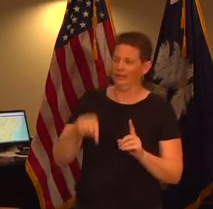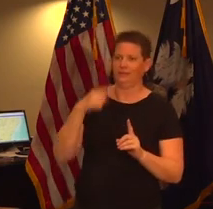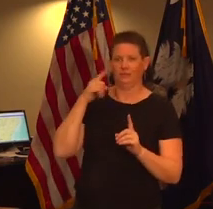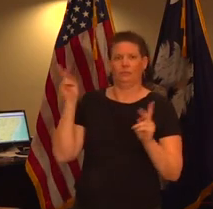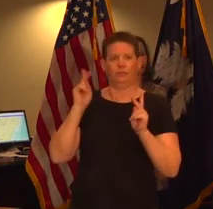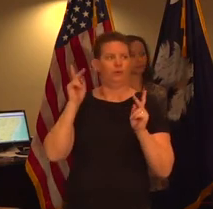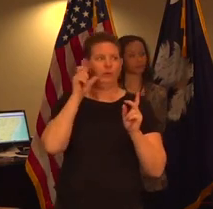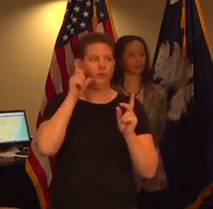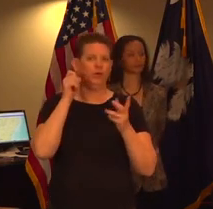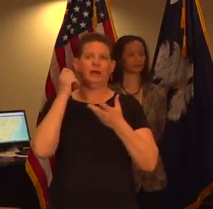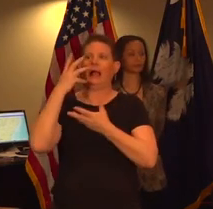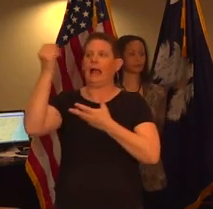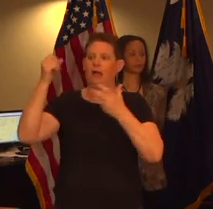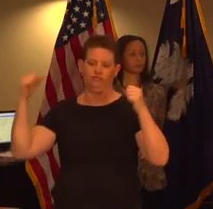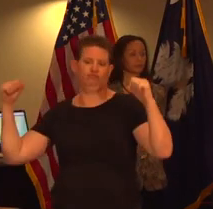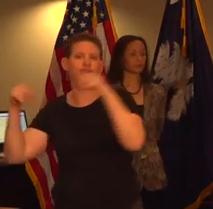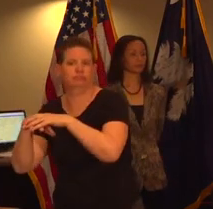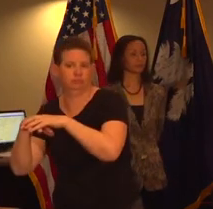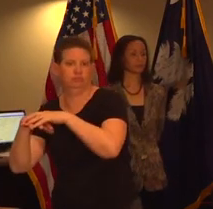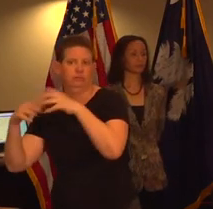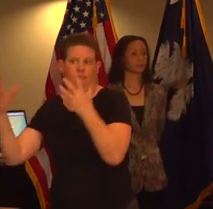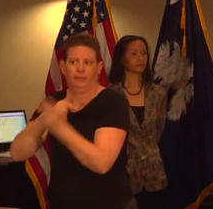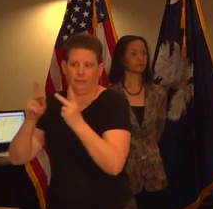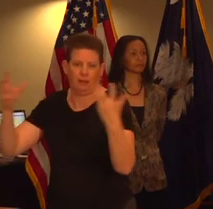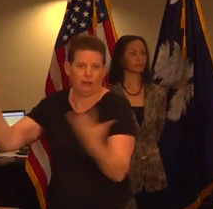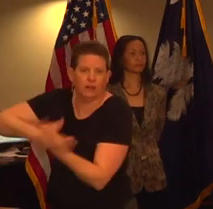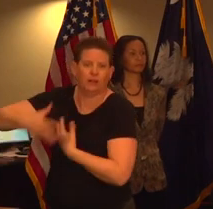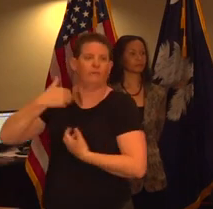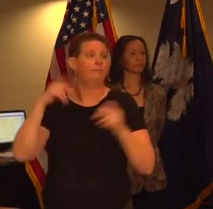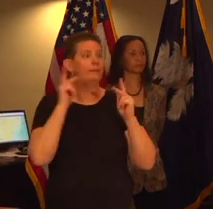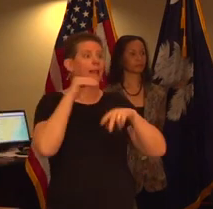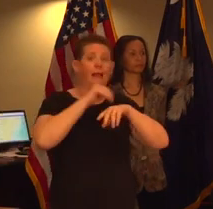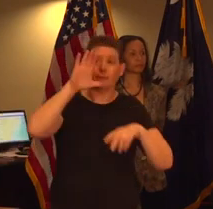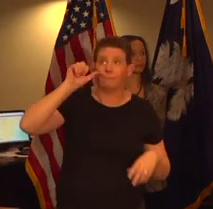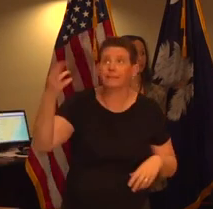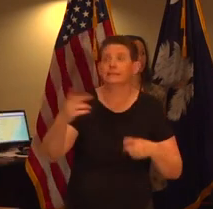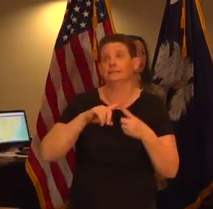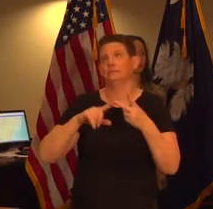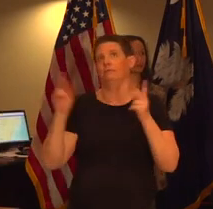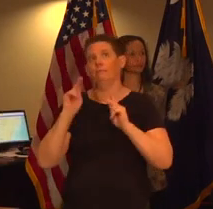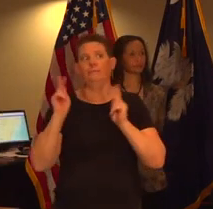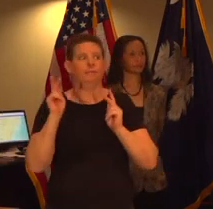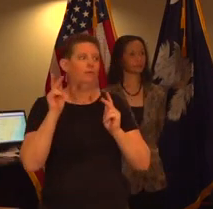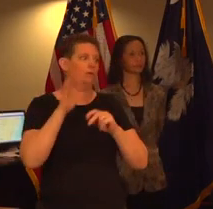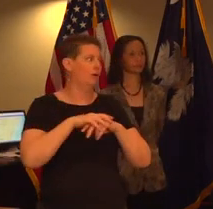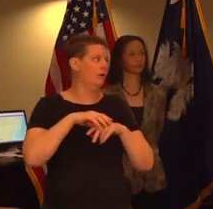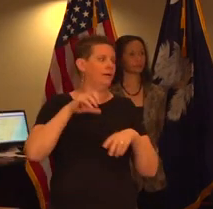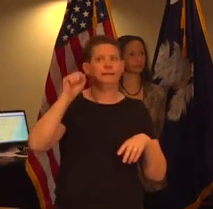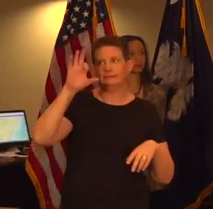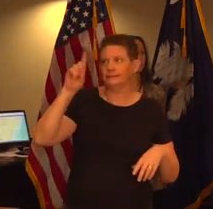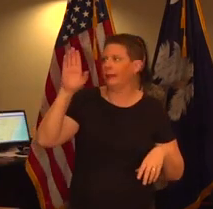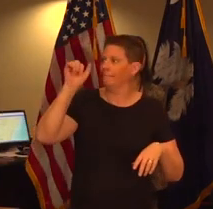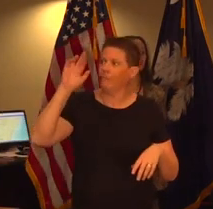gatherings of crowds whether spontaneous or otherwise we've had crowds gather at the beaches we've had crowds gather on sandbars